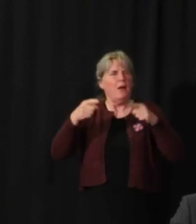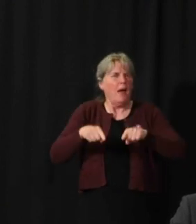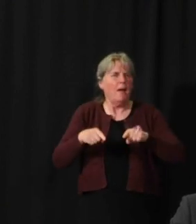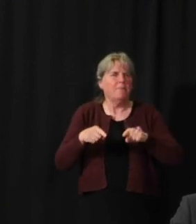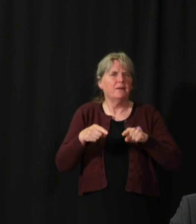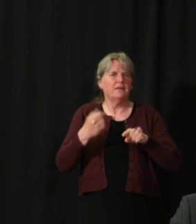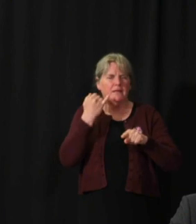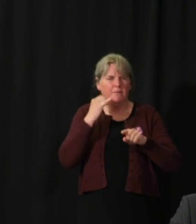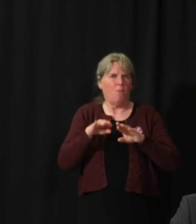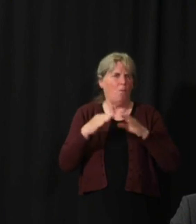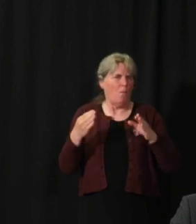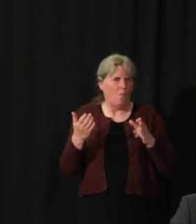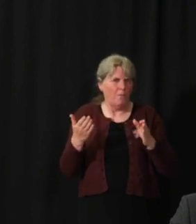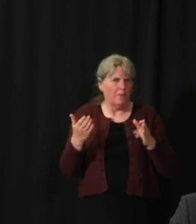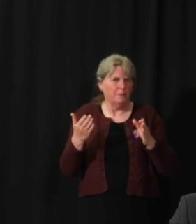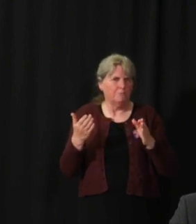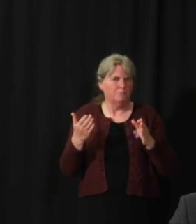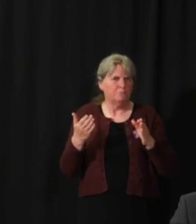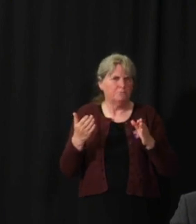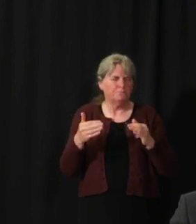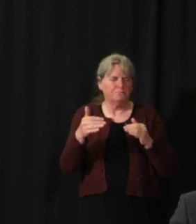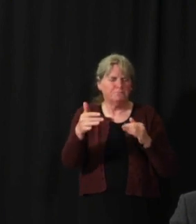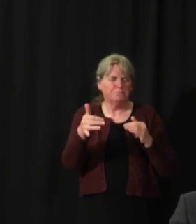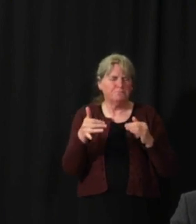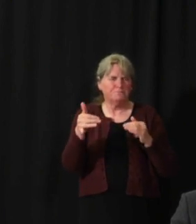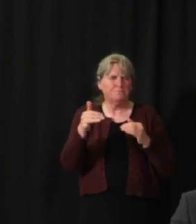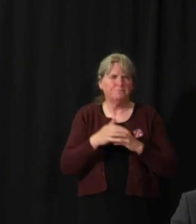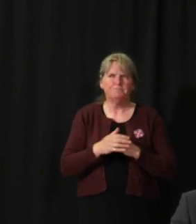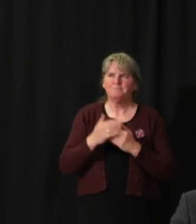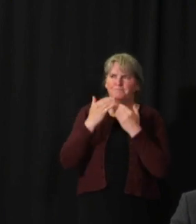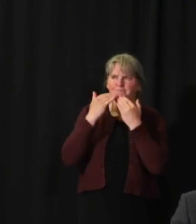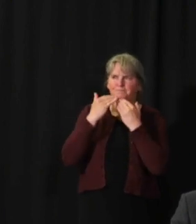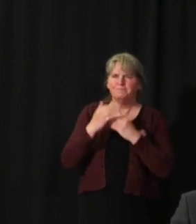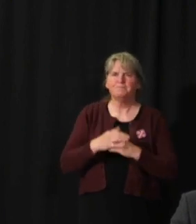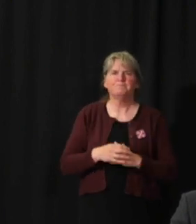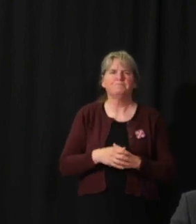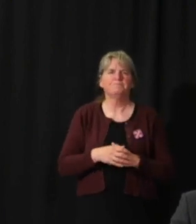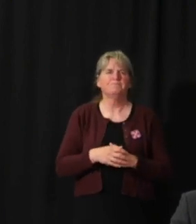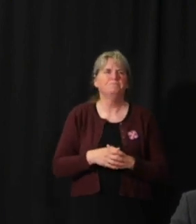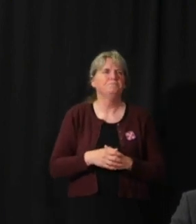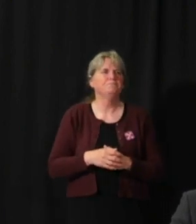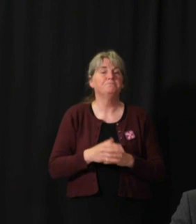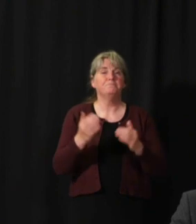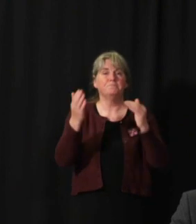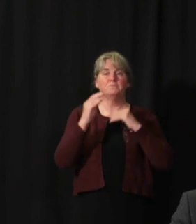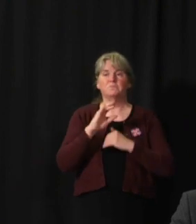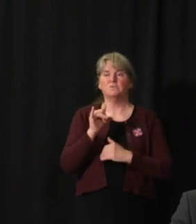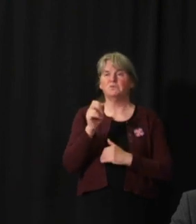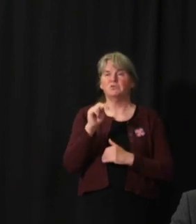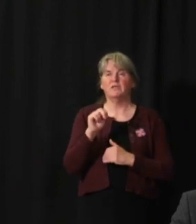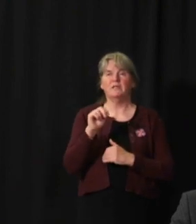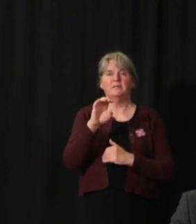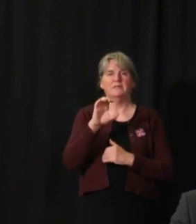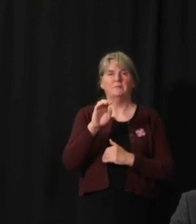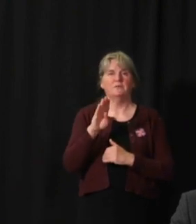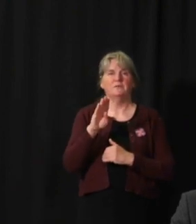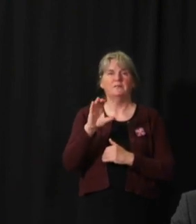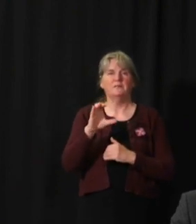with border loosenings. Thank you. Thank you. We'll move now to Jane at CBC.